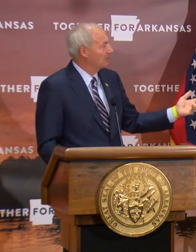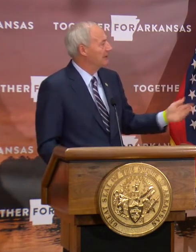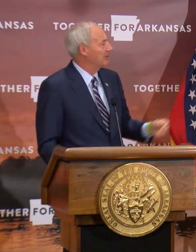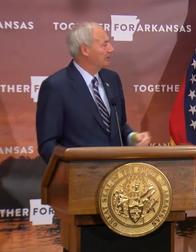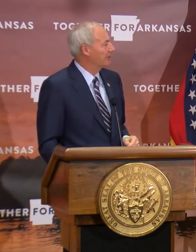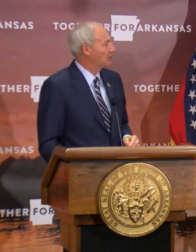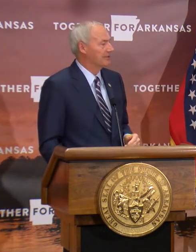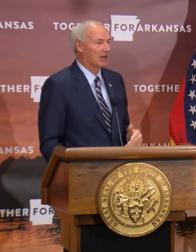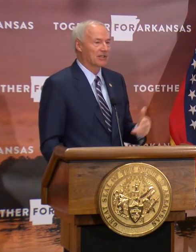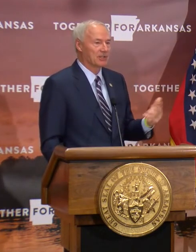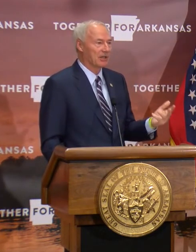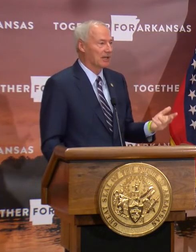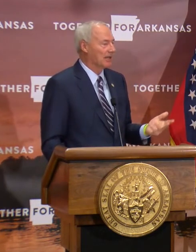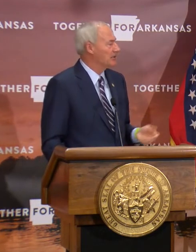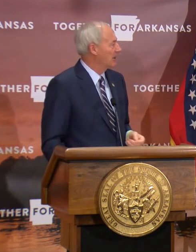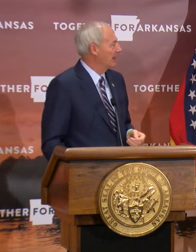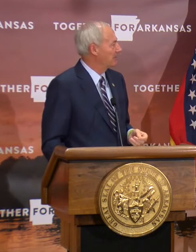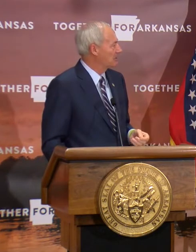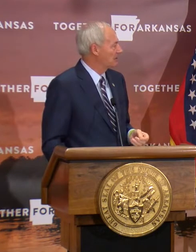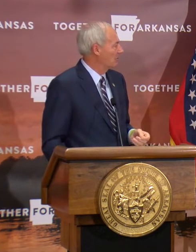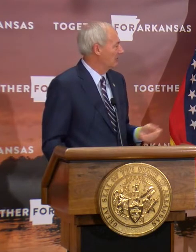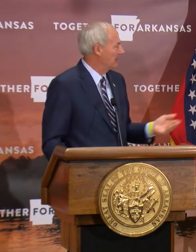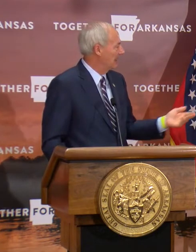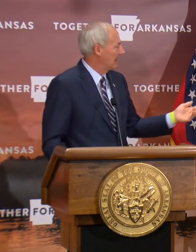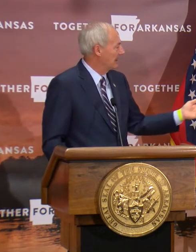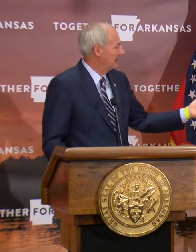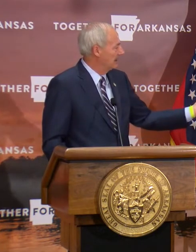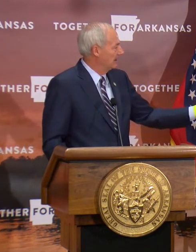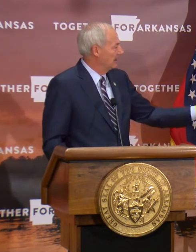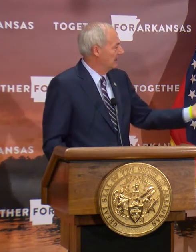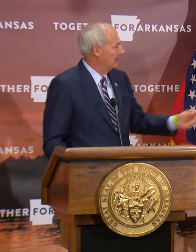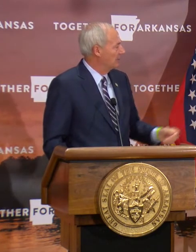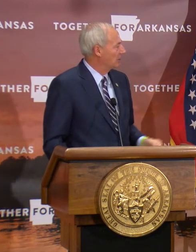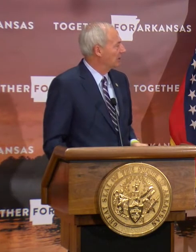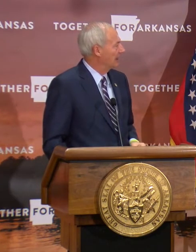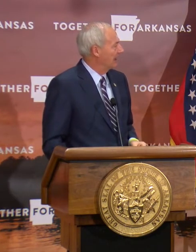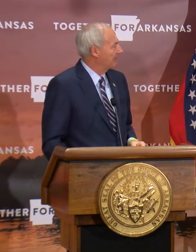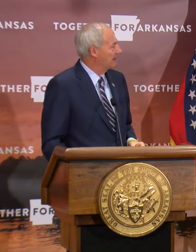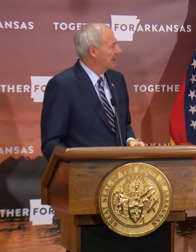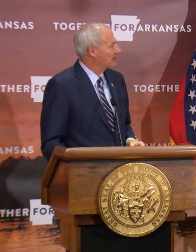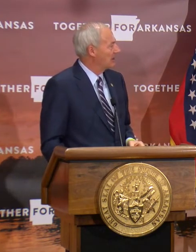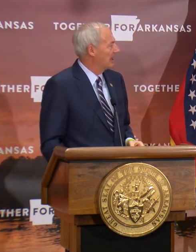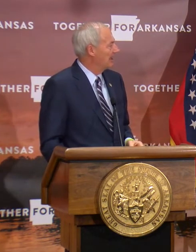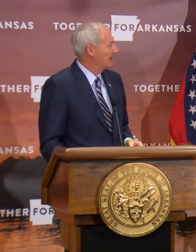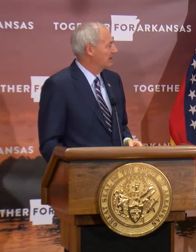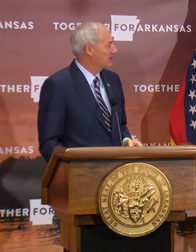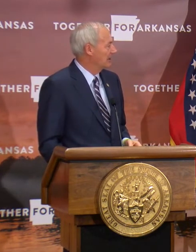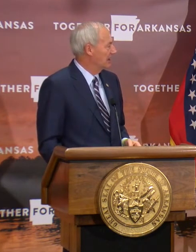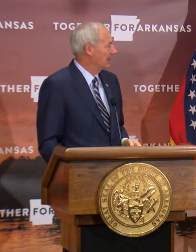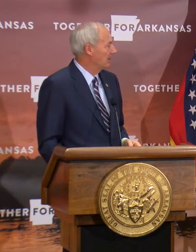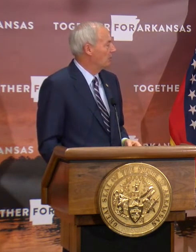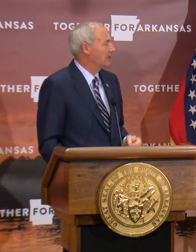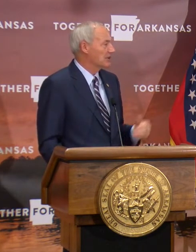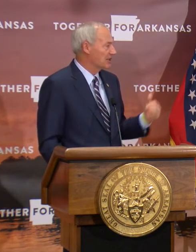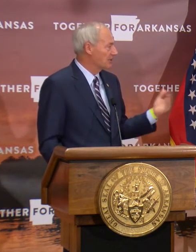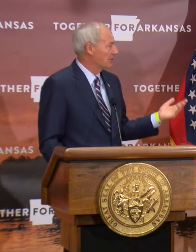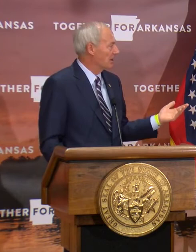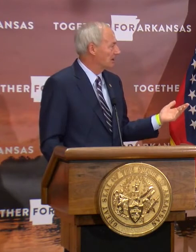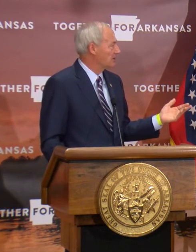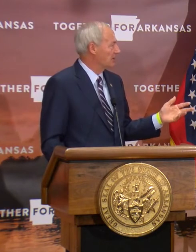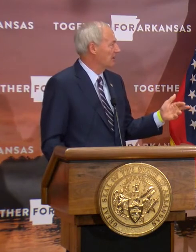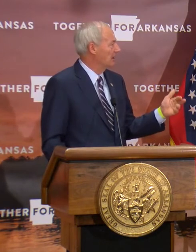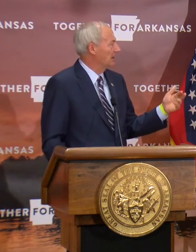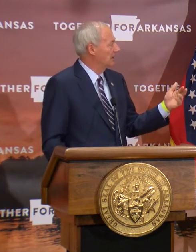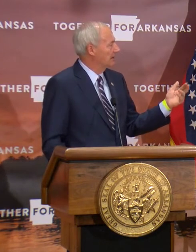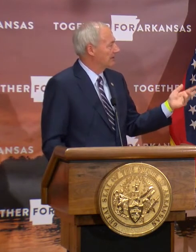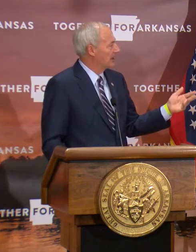probably the University of Arkansas College campuses going back. If you look at the next line, it is the yellow, which is central